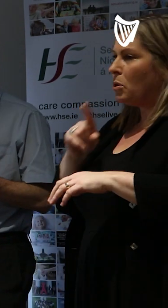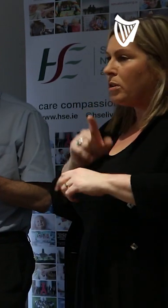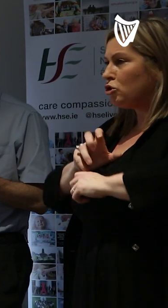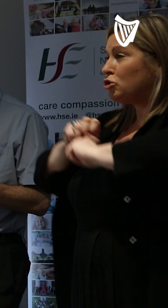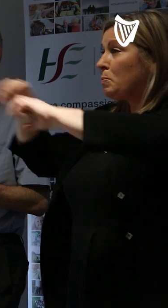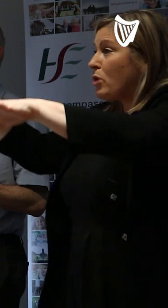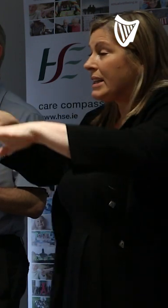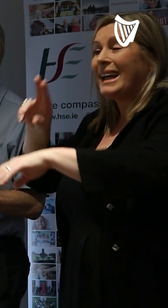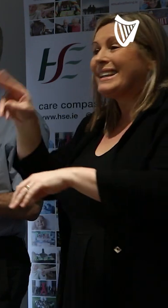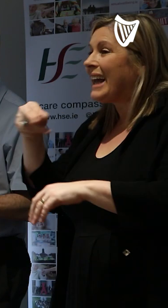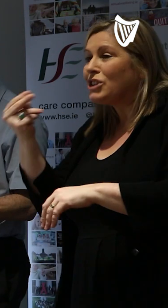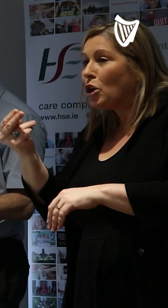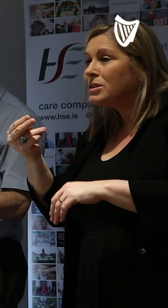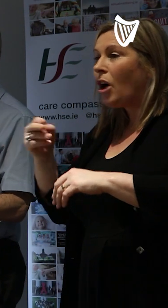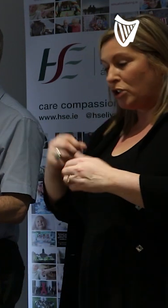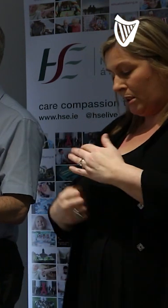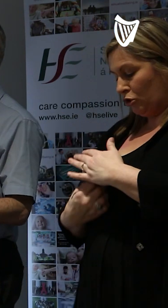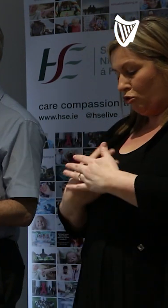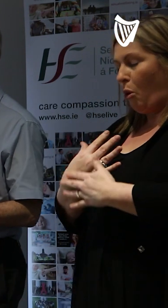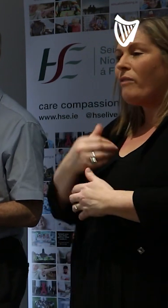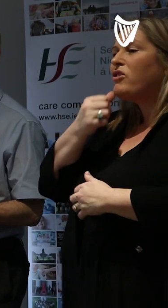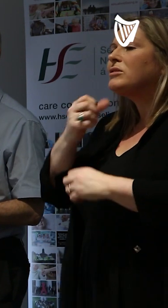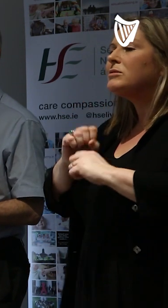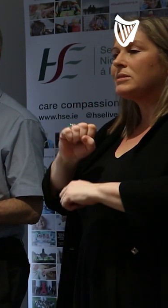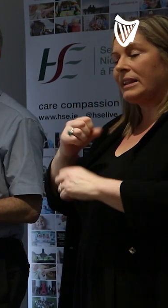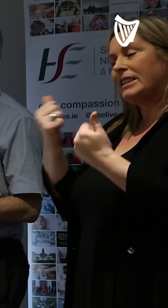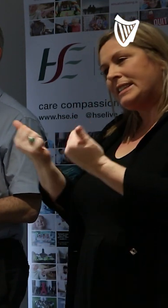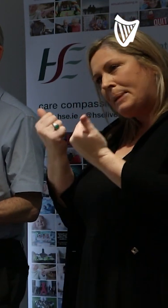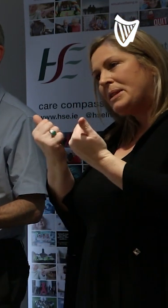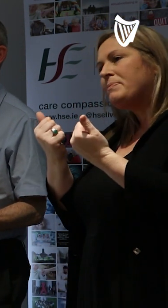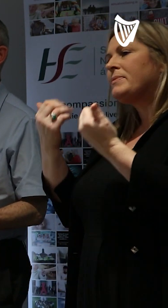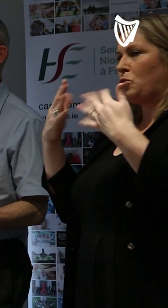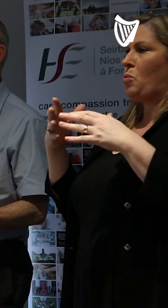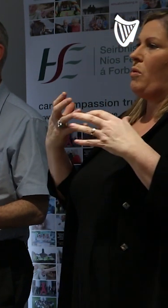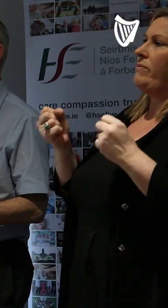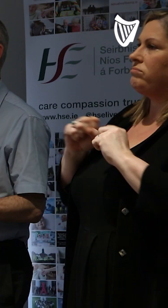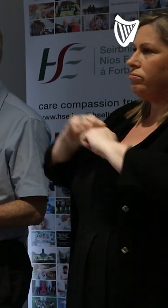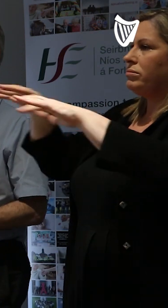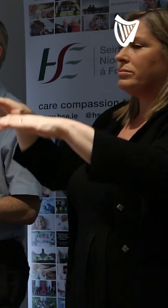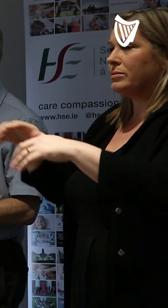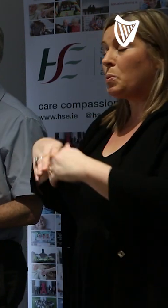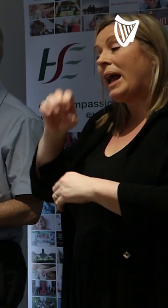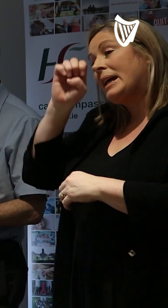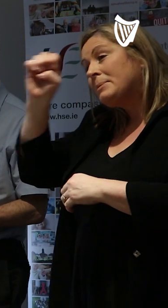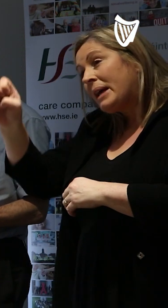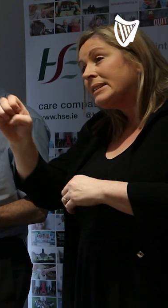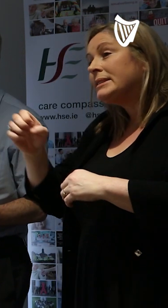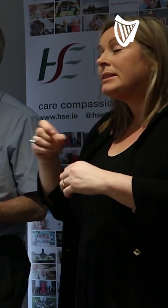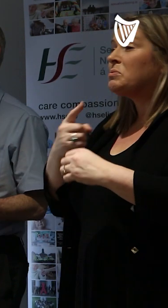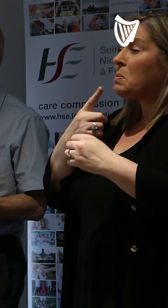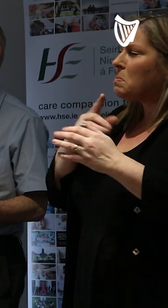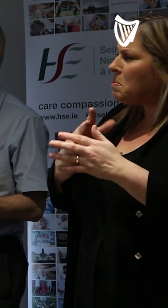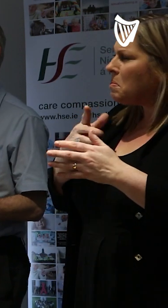So, we expect that if we have 100 contacts, for the sake of a round number, we expect that most of those 100 people are actually not infected.